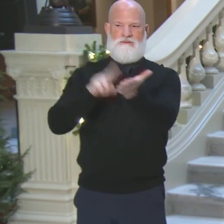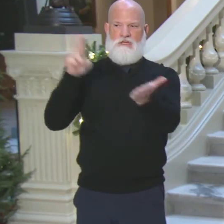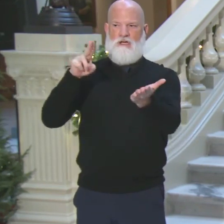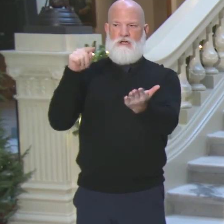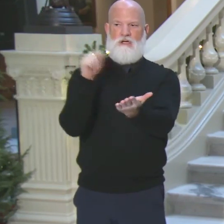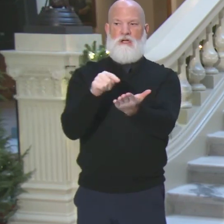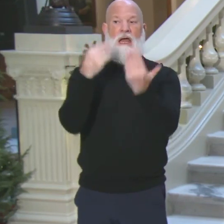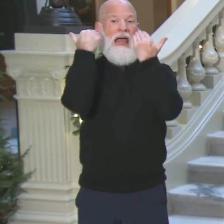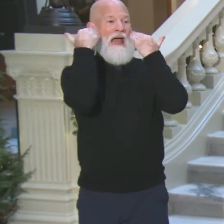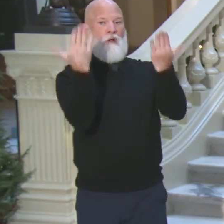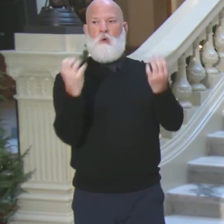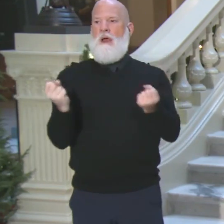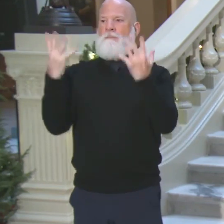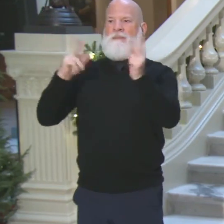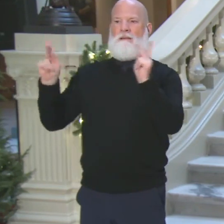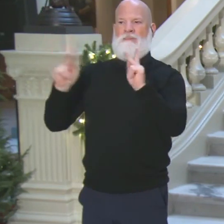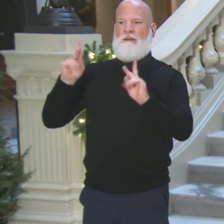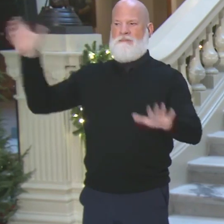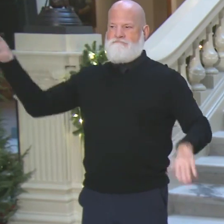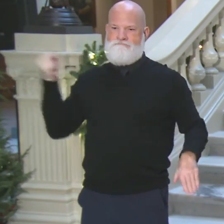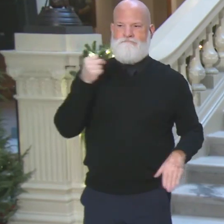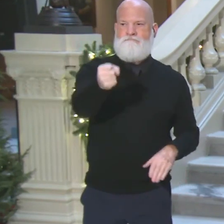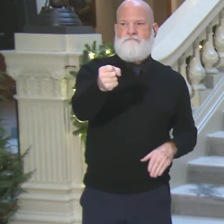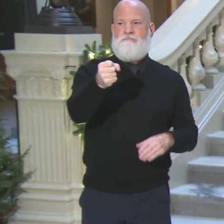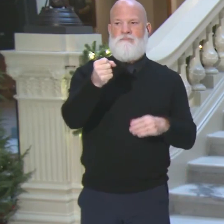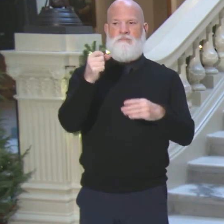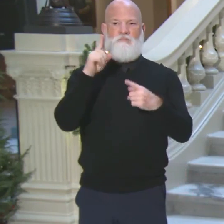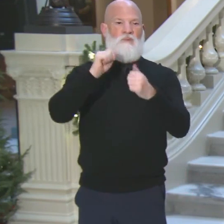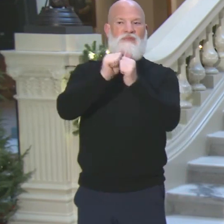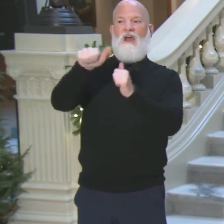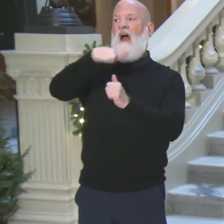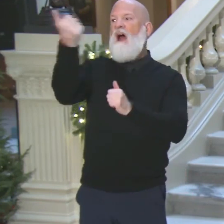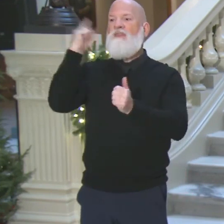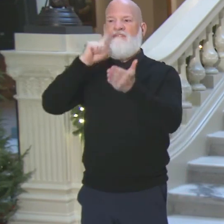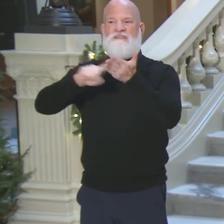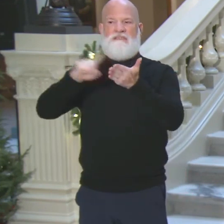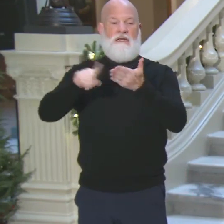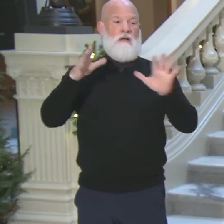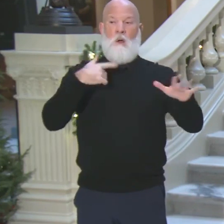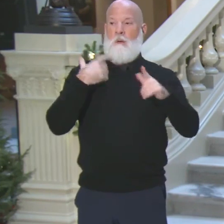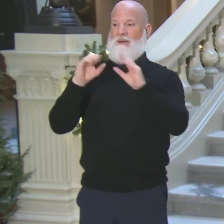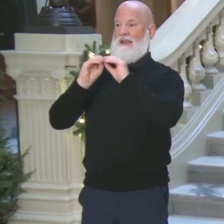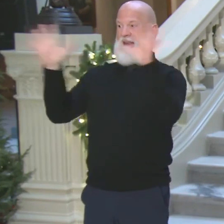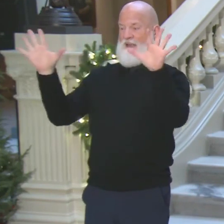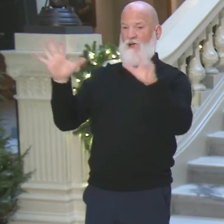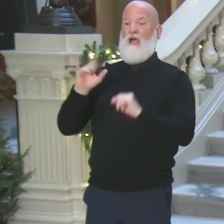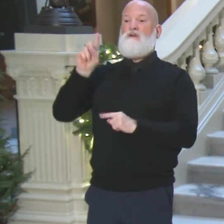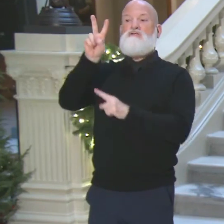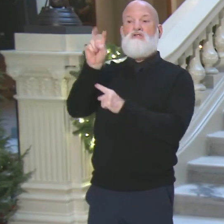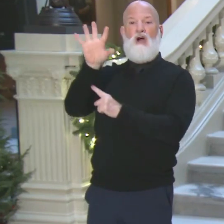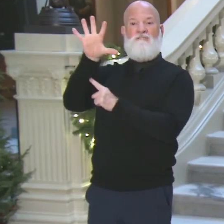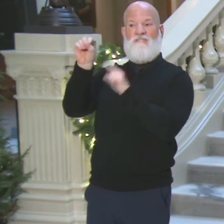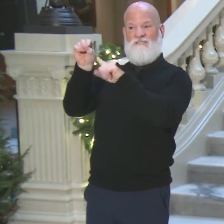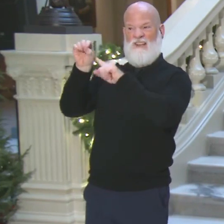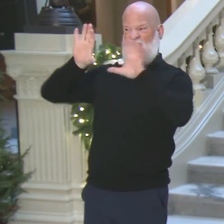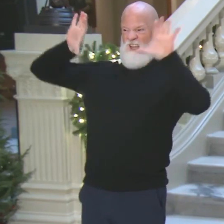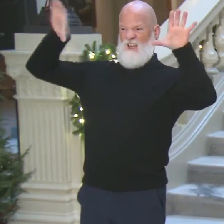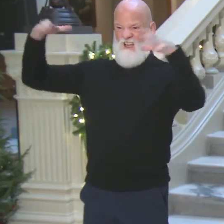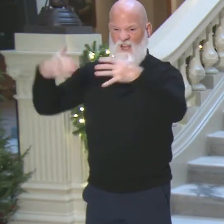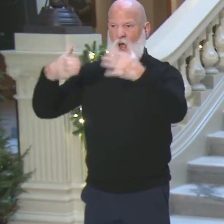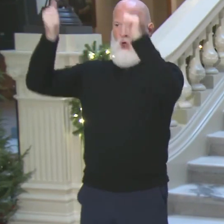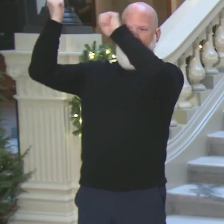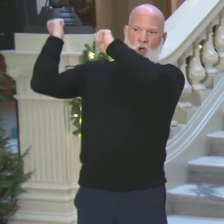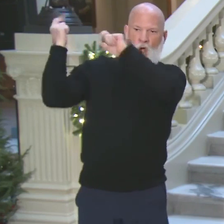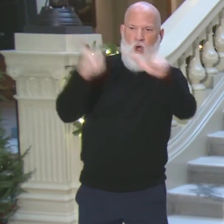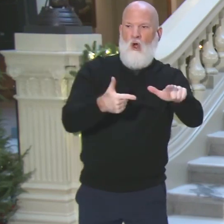be throwing at the whole thing for all the other cases. And let me make one other thing clear. The 250 cases is all of 2020 that are still